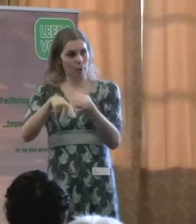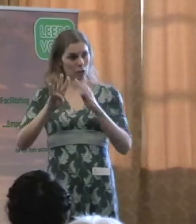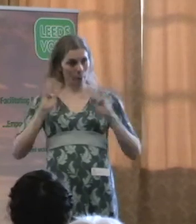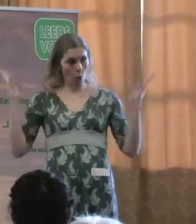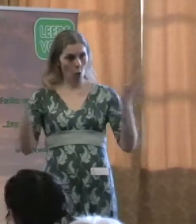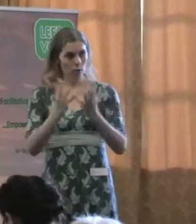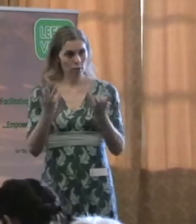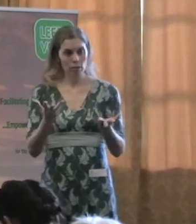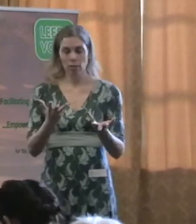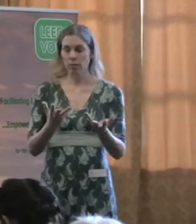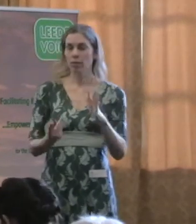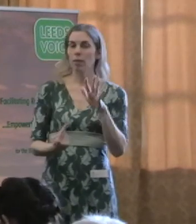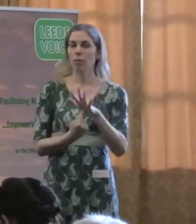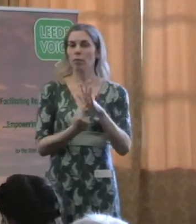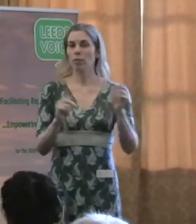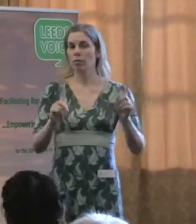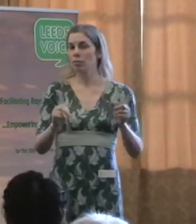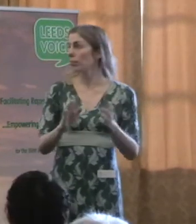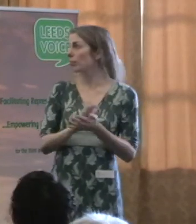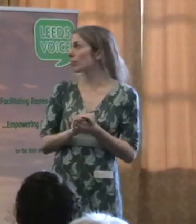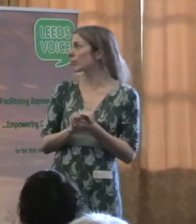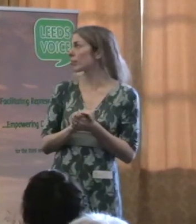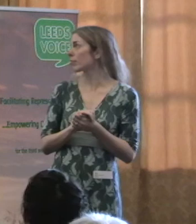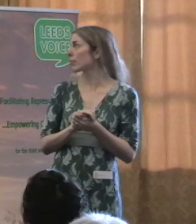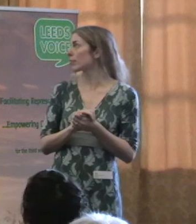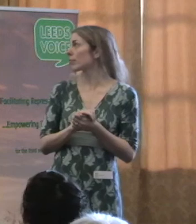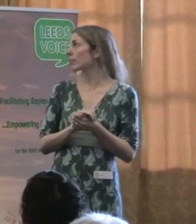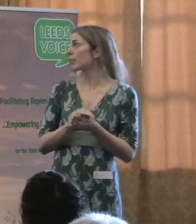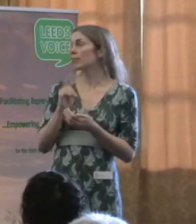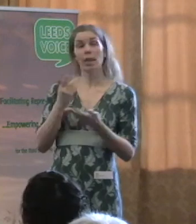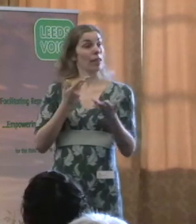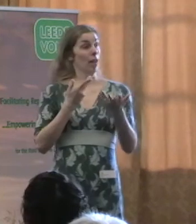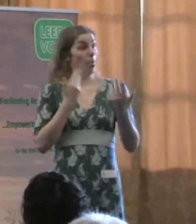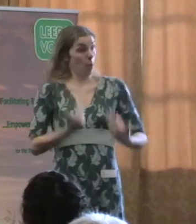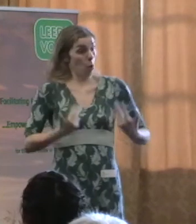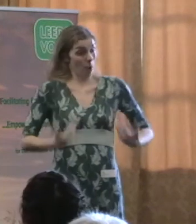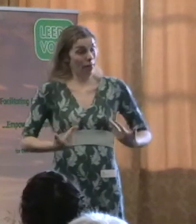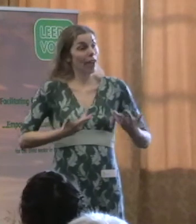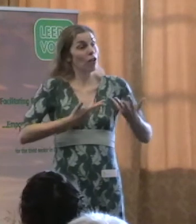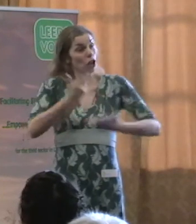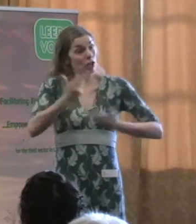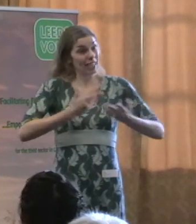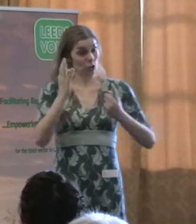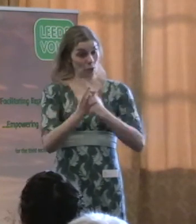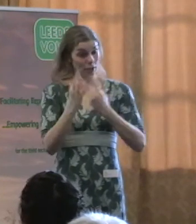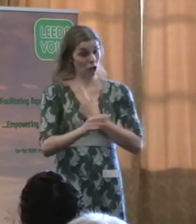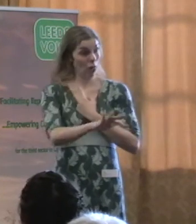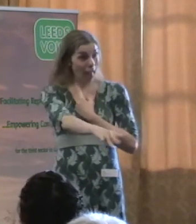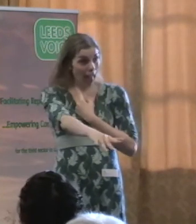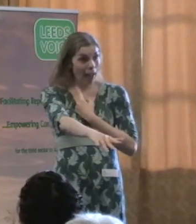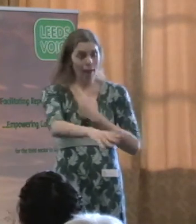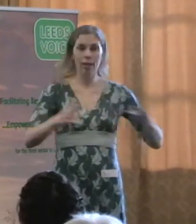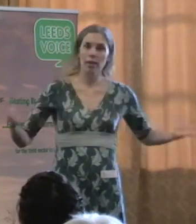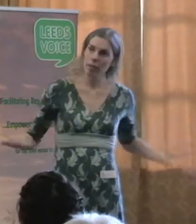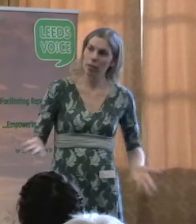But the important thing here is there are a series of consultation questions. And I would really urge you, through your